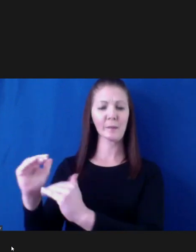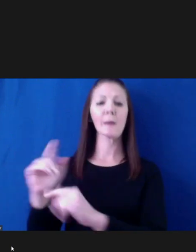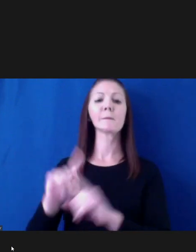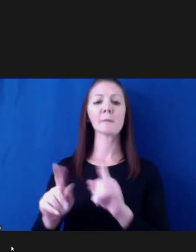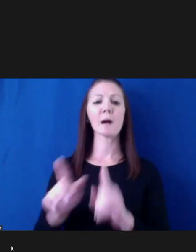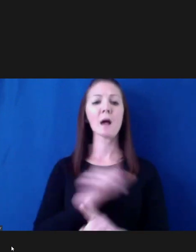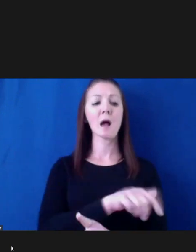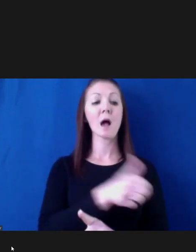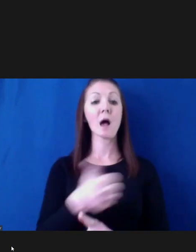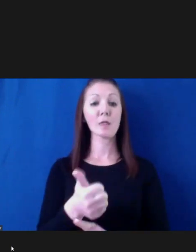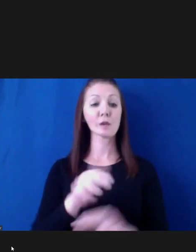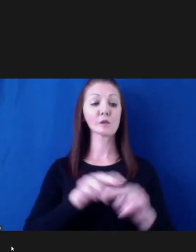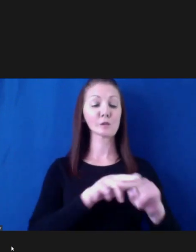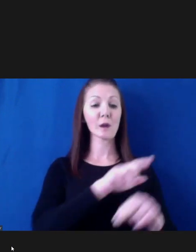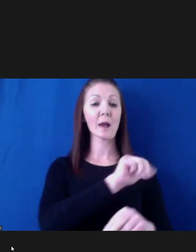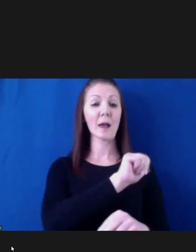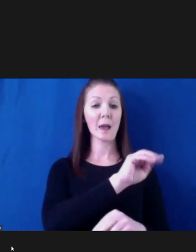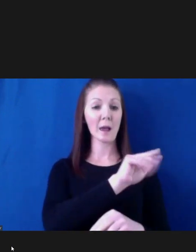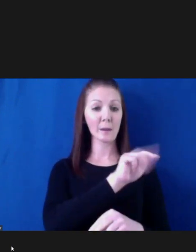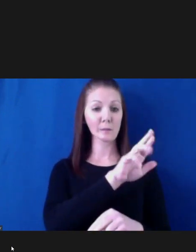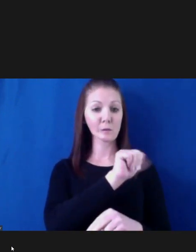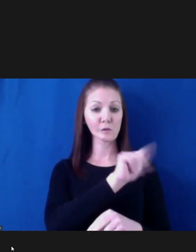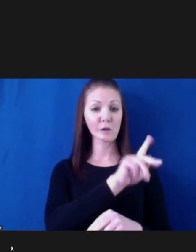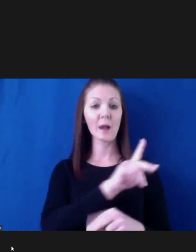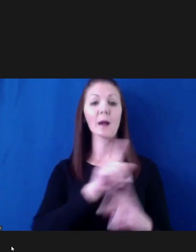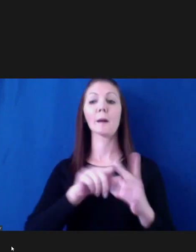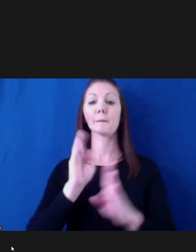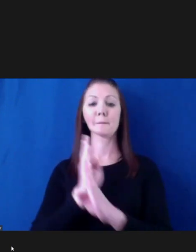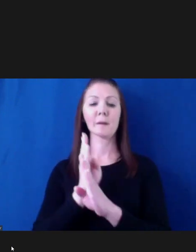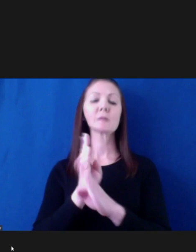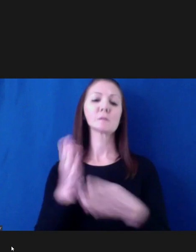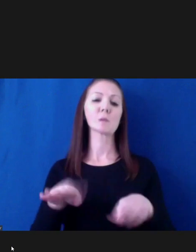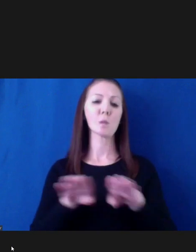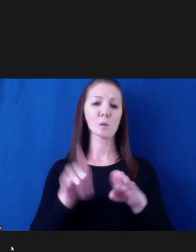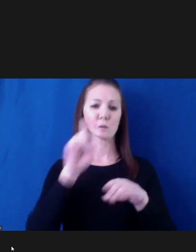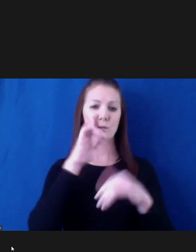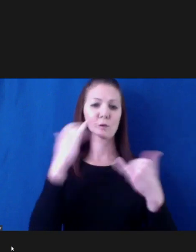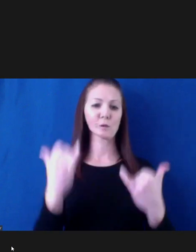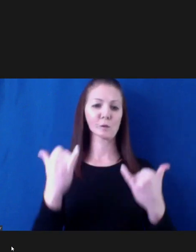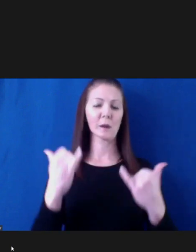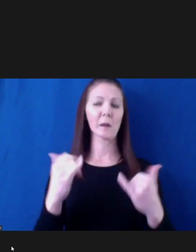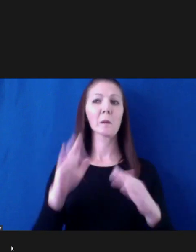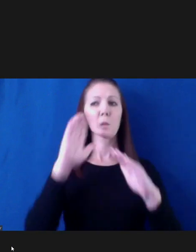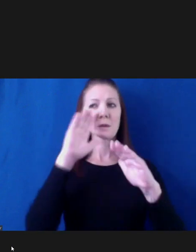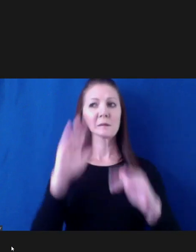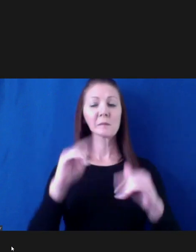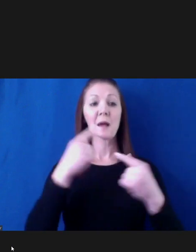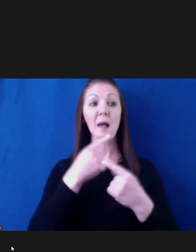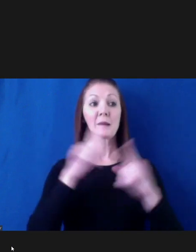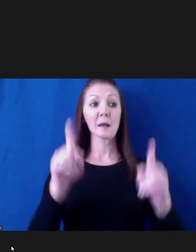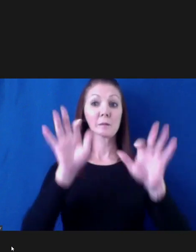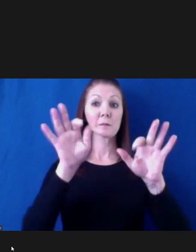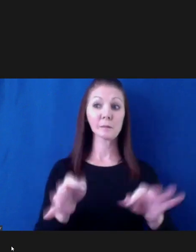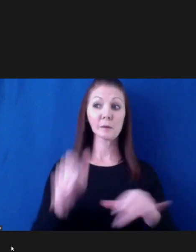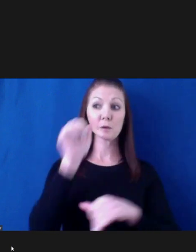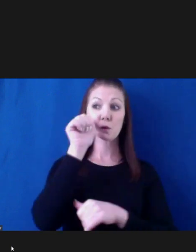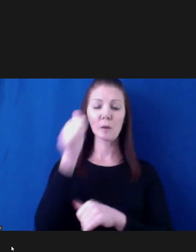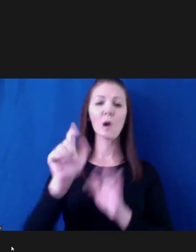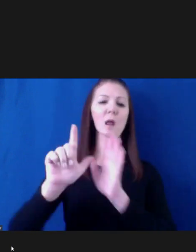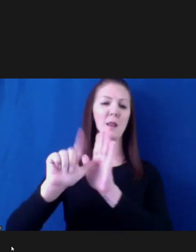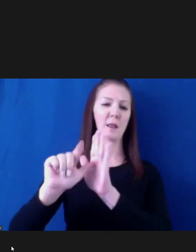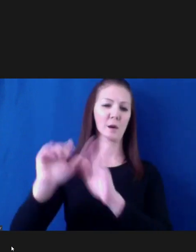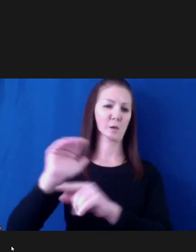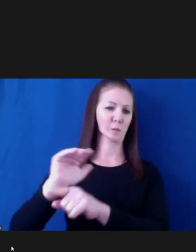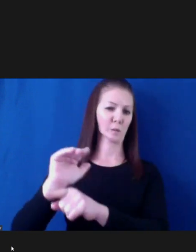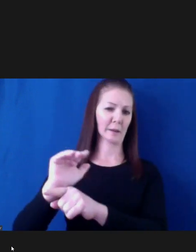an announcement later today on resumption of rail service. And what, do